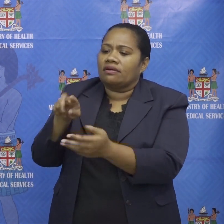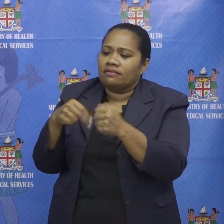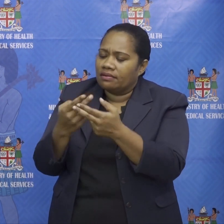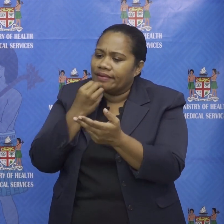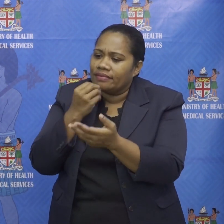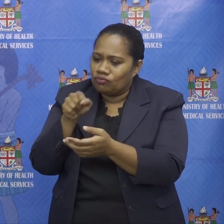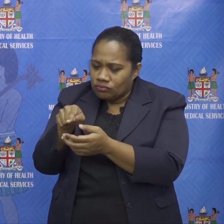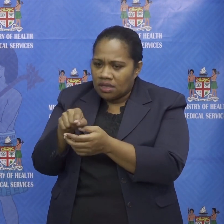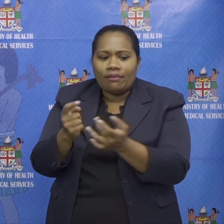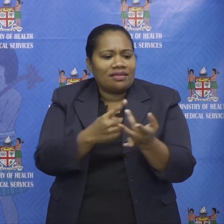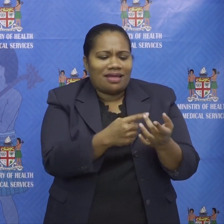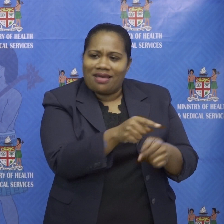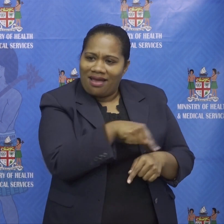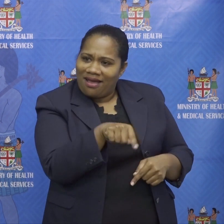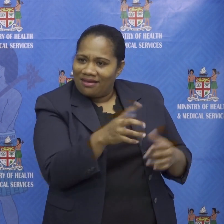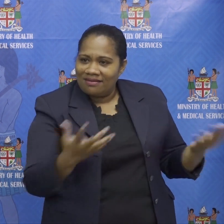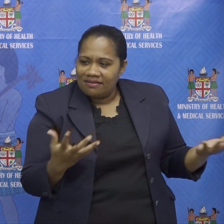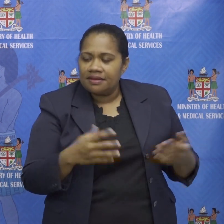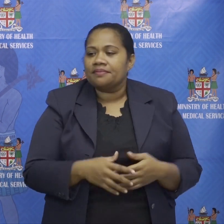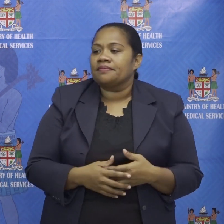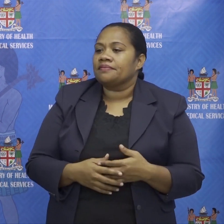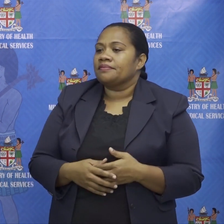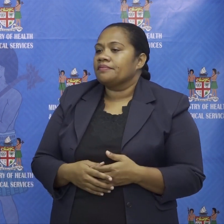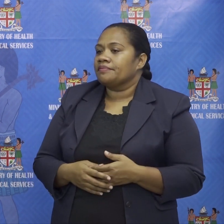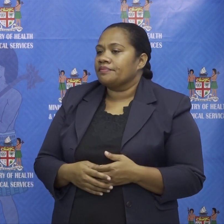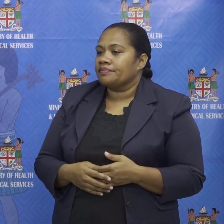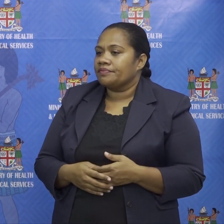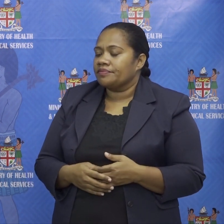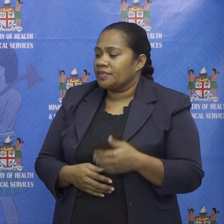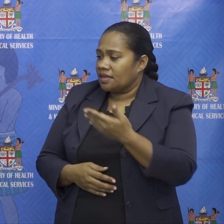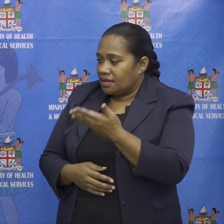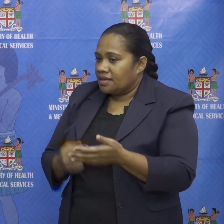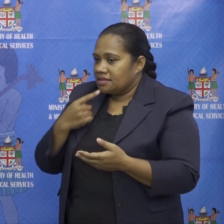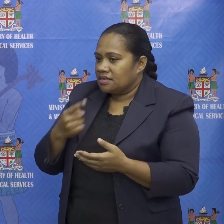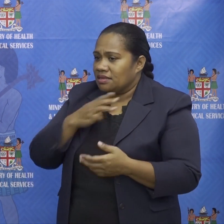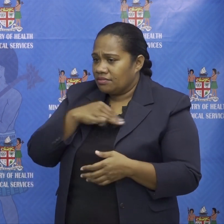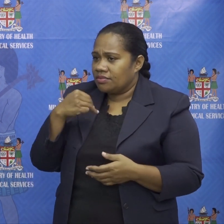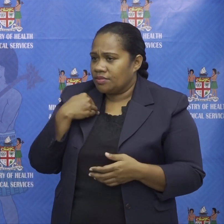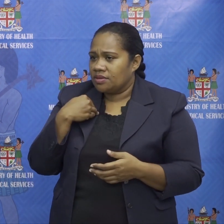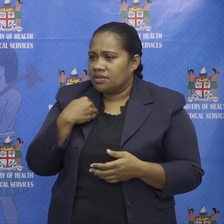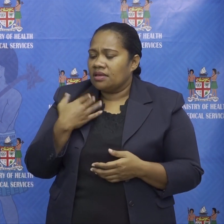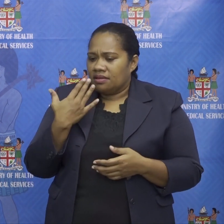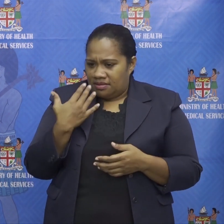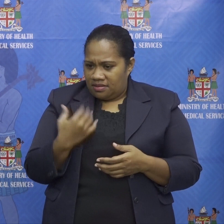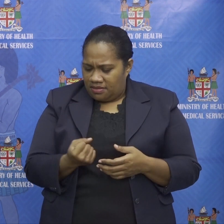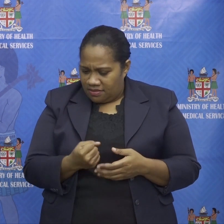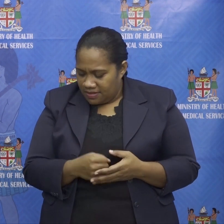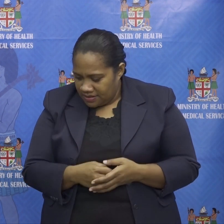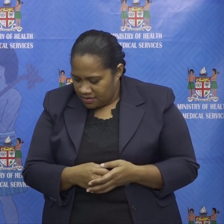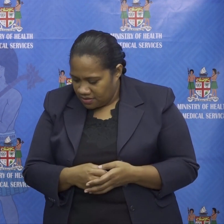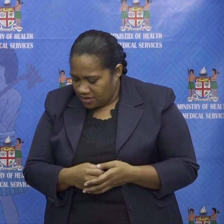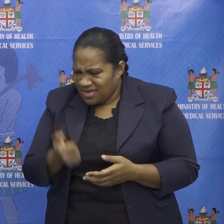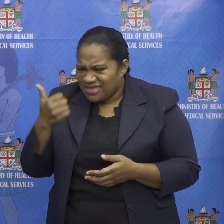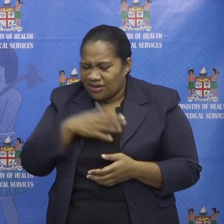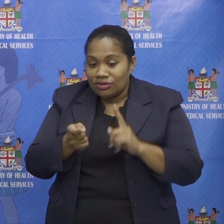initially during the initial stages of this recent outbreak you mentioned that the ministry has a testing capacity of conducting 600 tests per day but